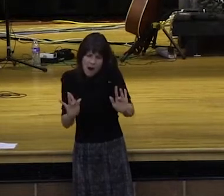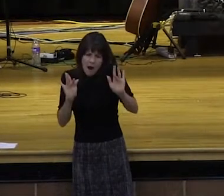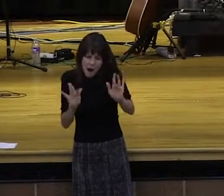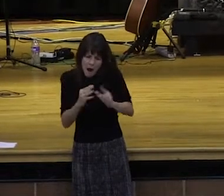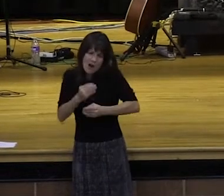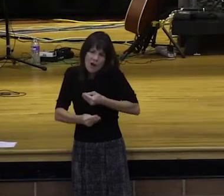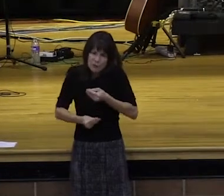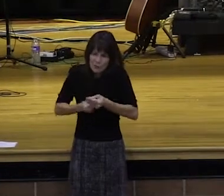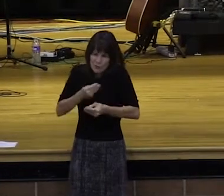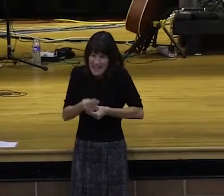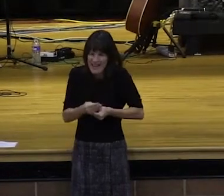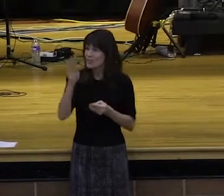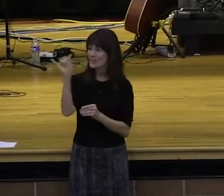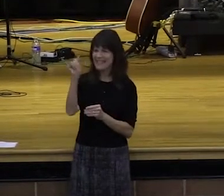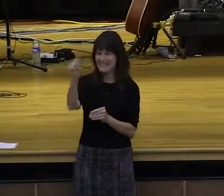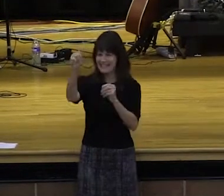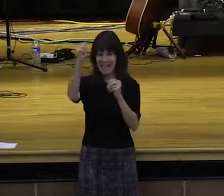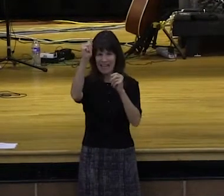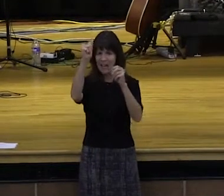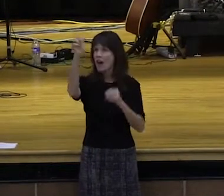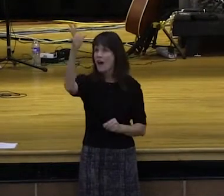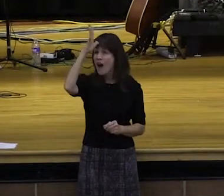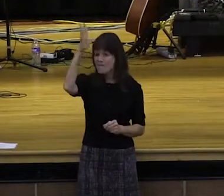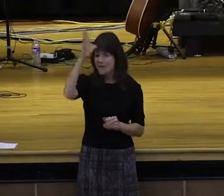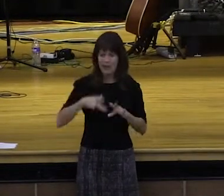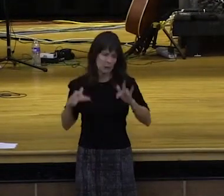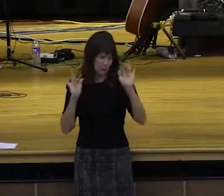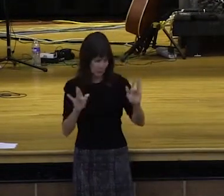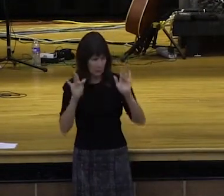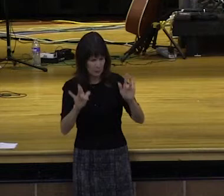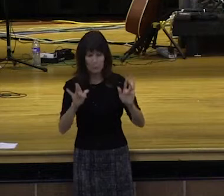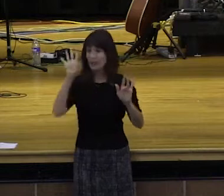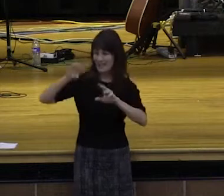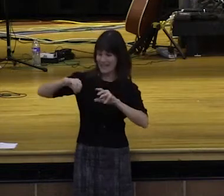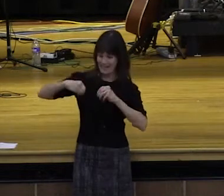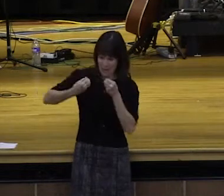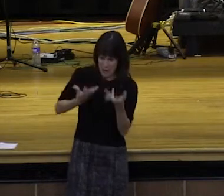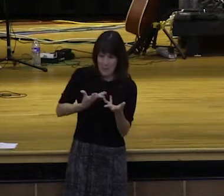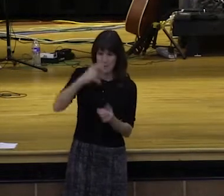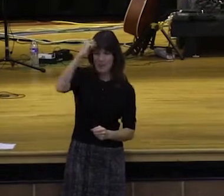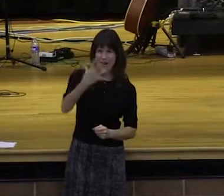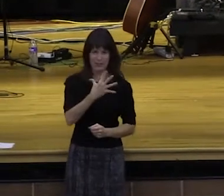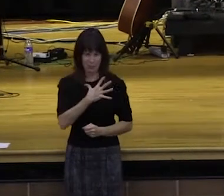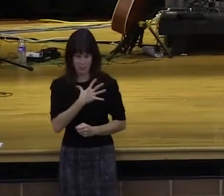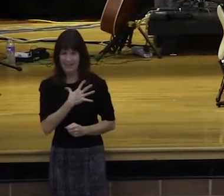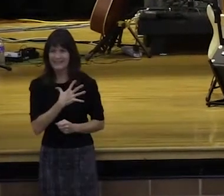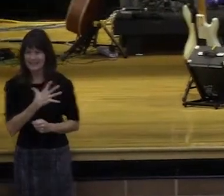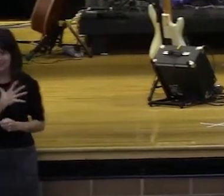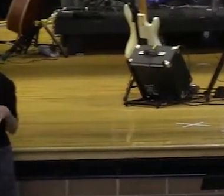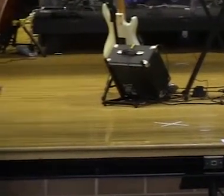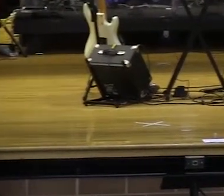Compassionate Father. A giver of grace. there a hallelujah in the house? Hallelujah. And this is